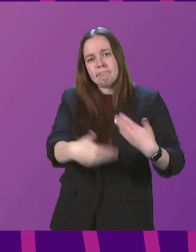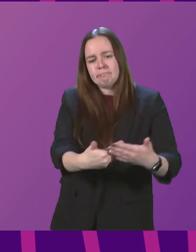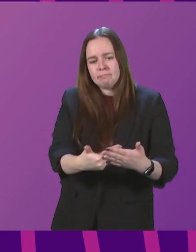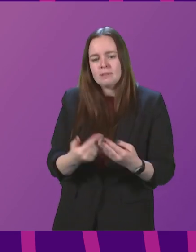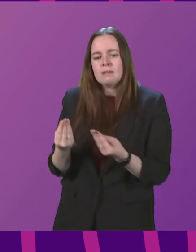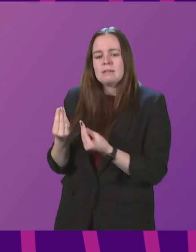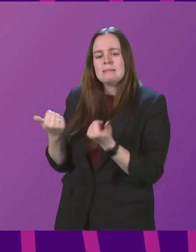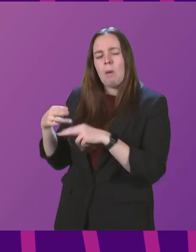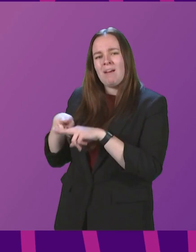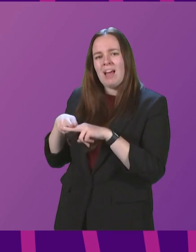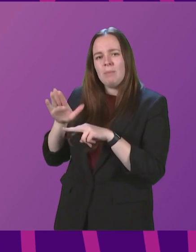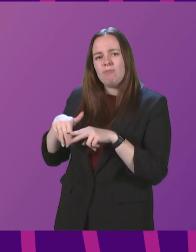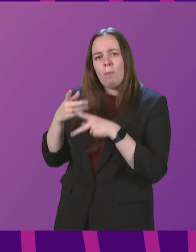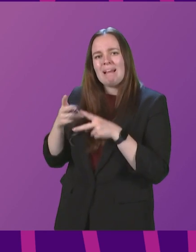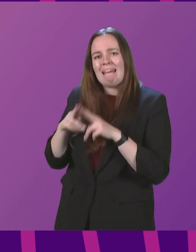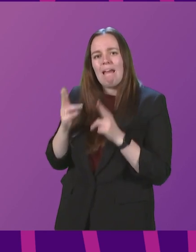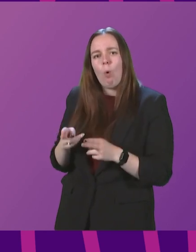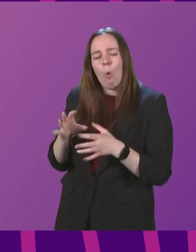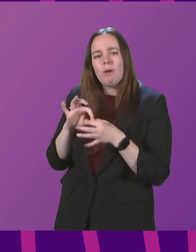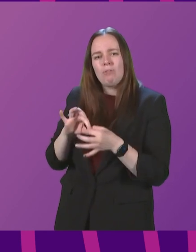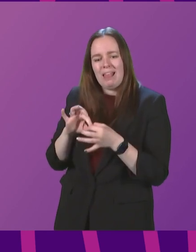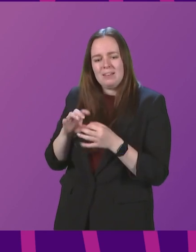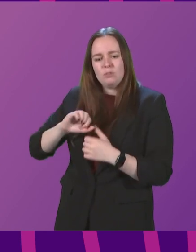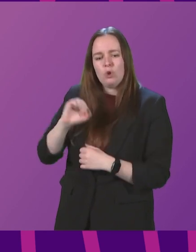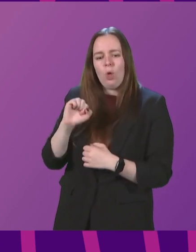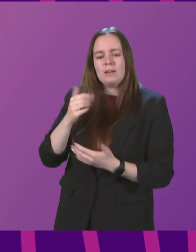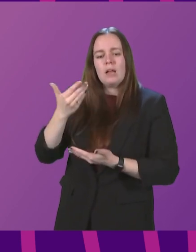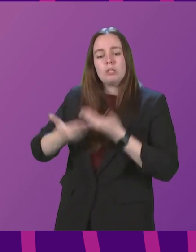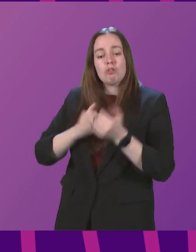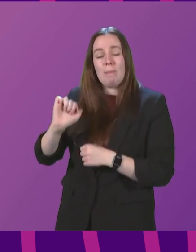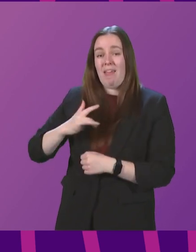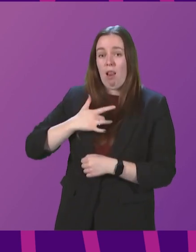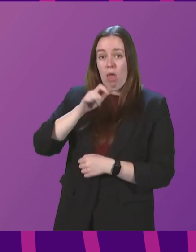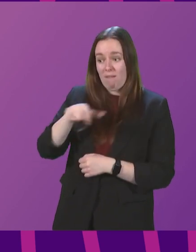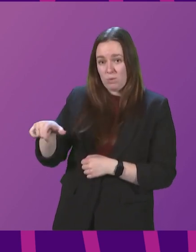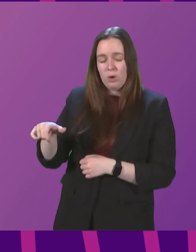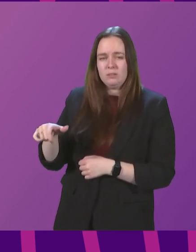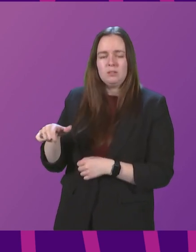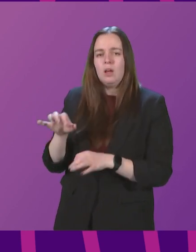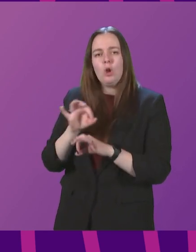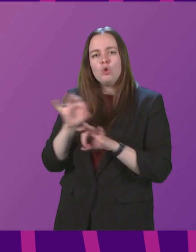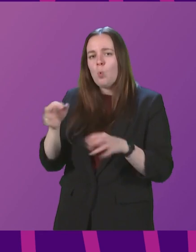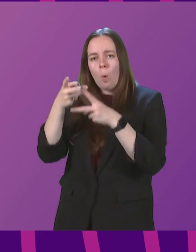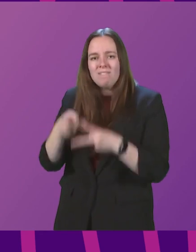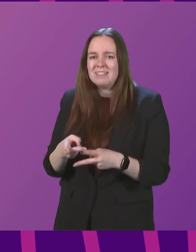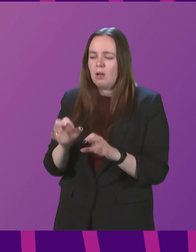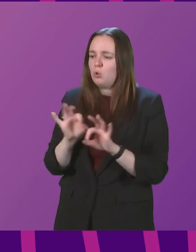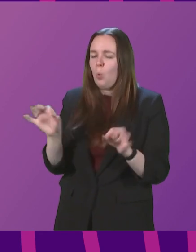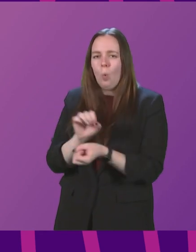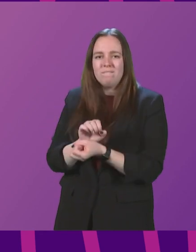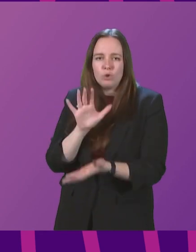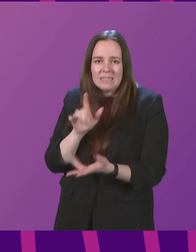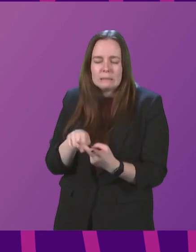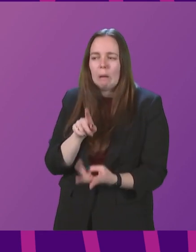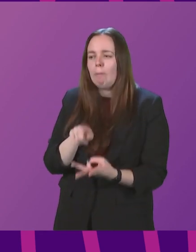Some families from Care Home Relatives Scotland describe their loved ones as having no visitors, no freedom and, worst